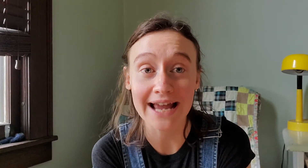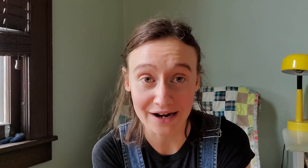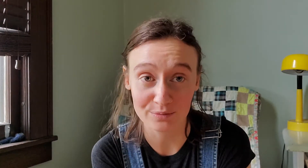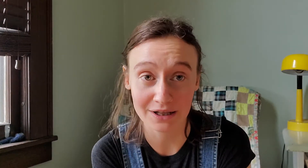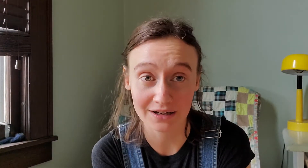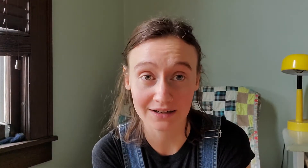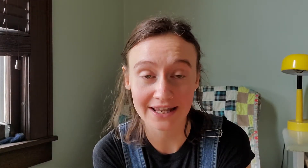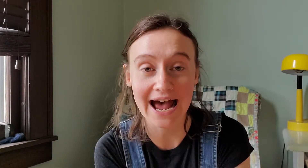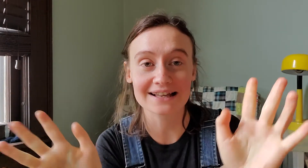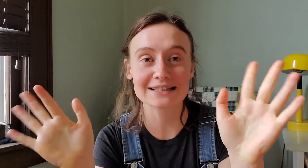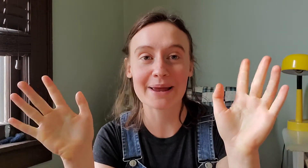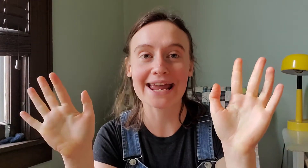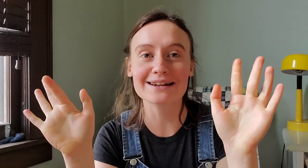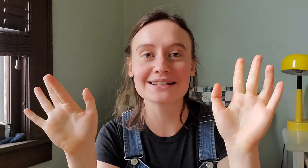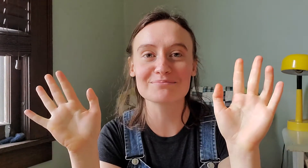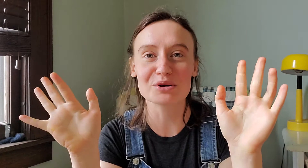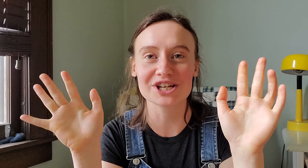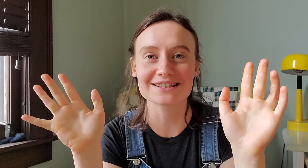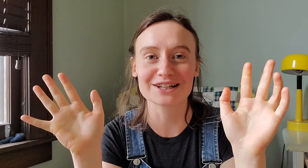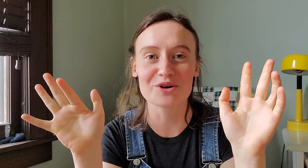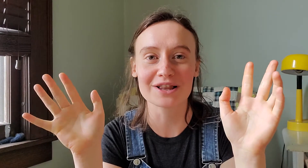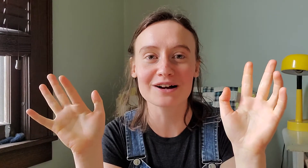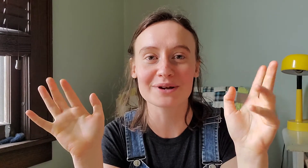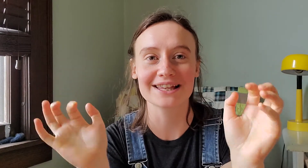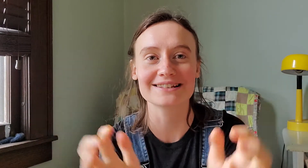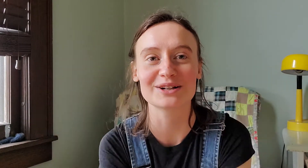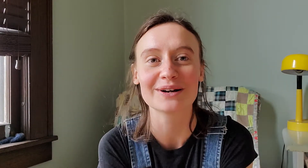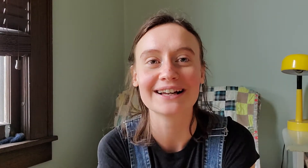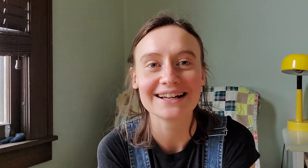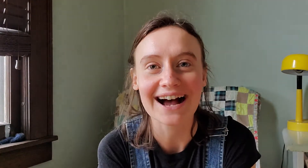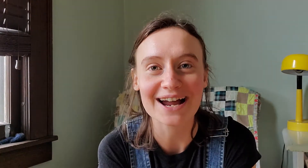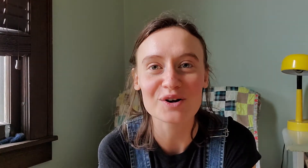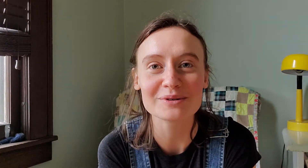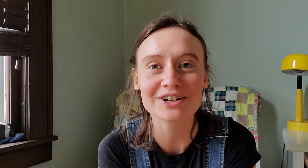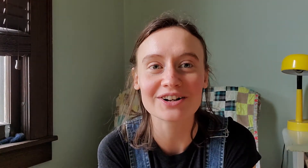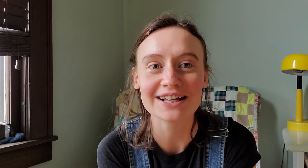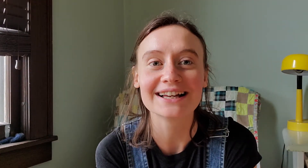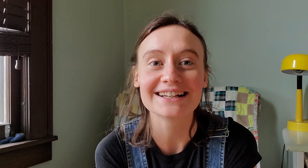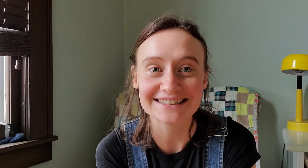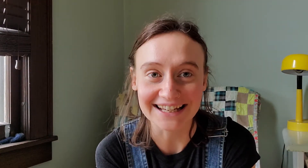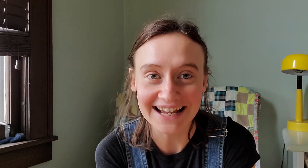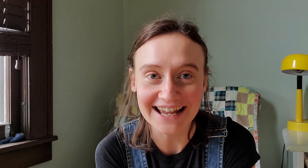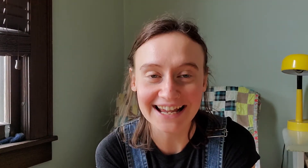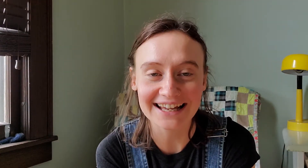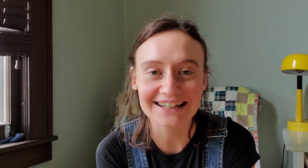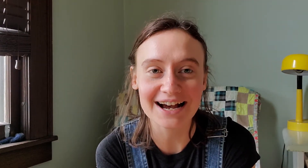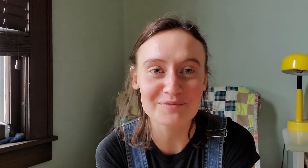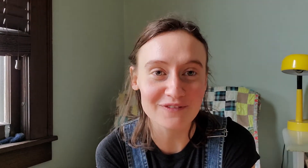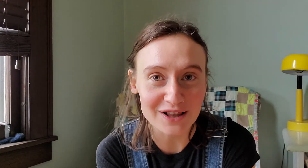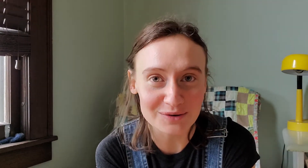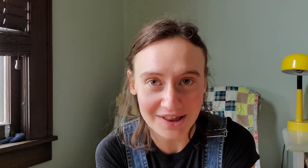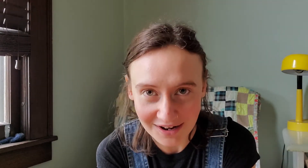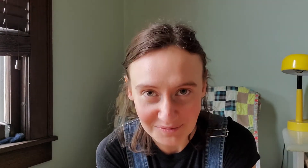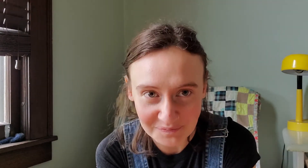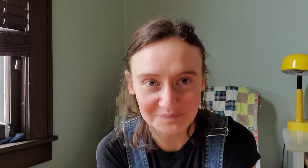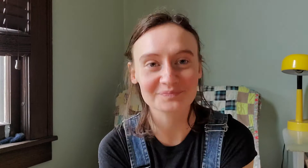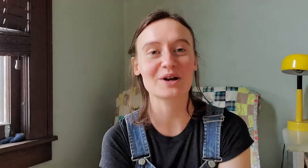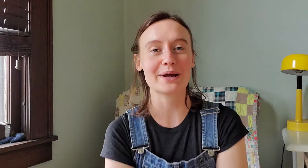Caterpillar and it has some hand motions that go along with it so I hope you'll sing it and follow along. Okay,